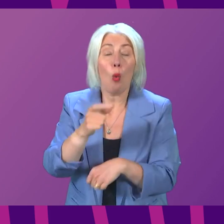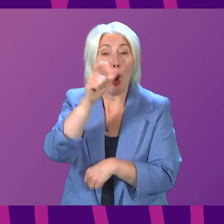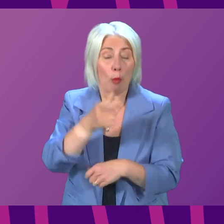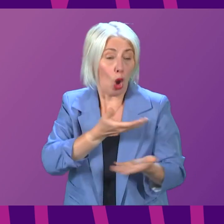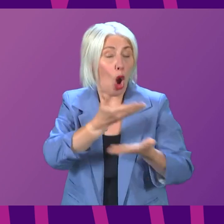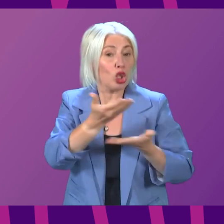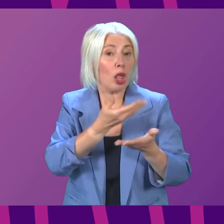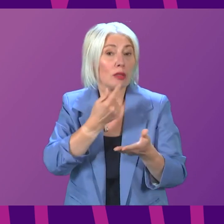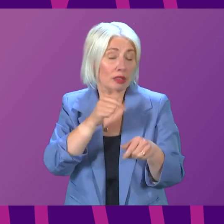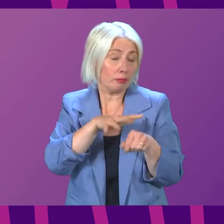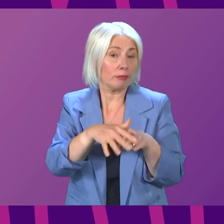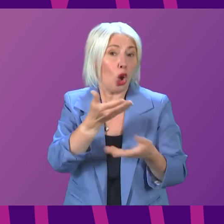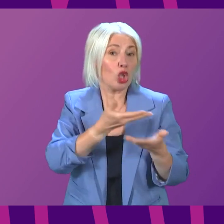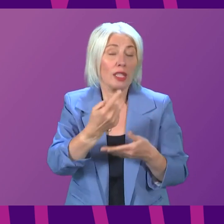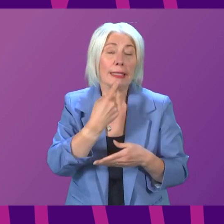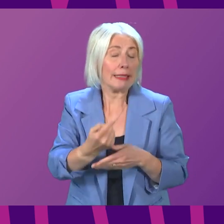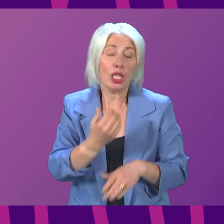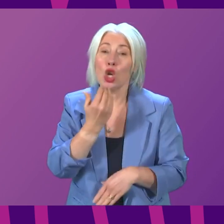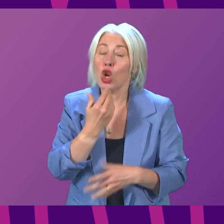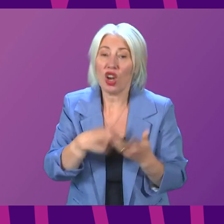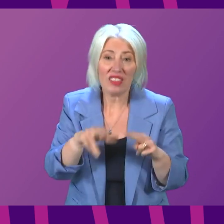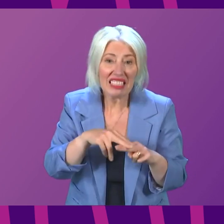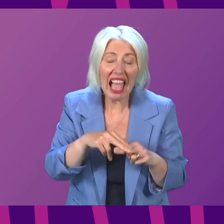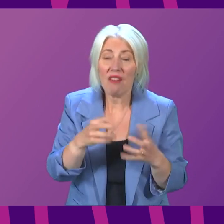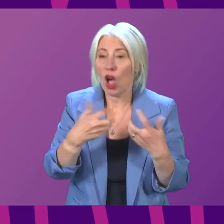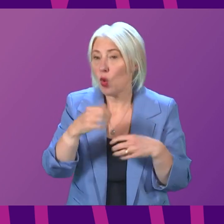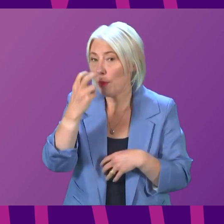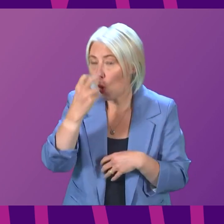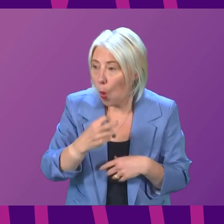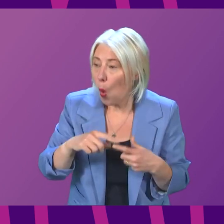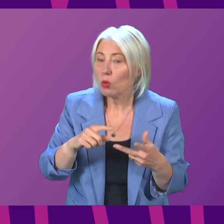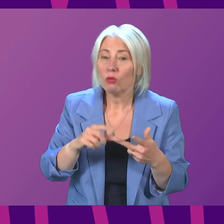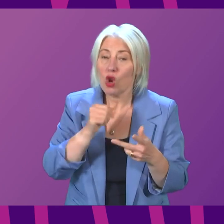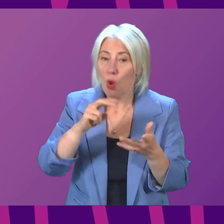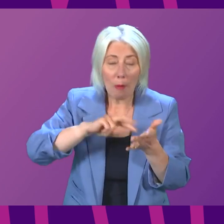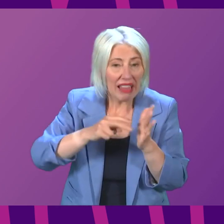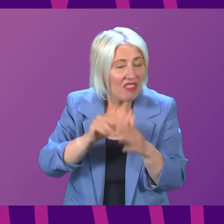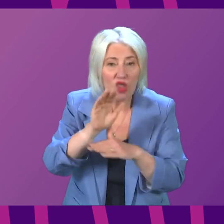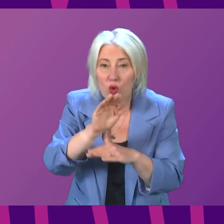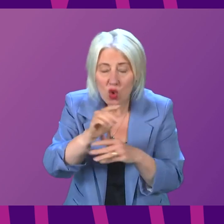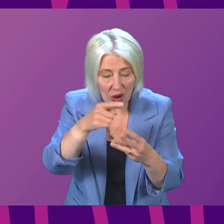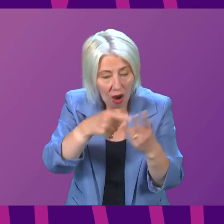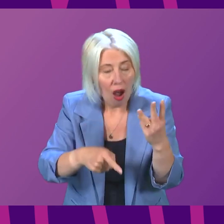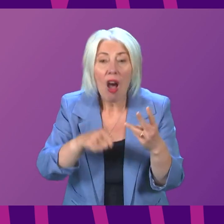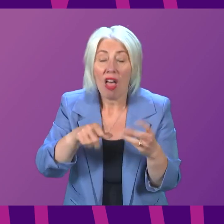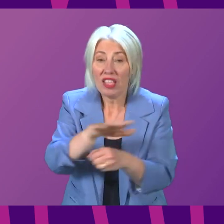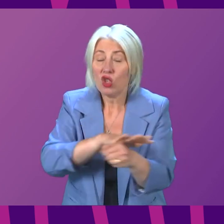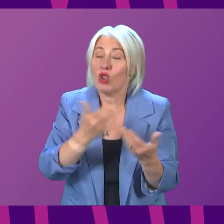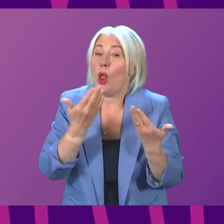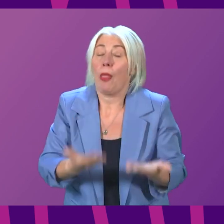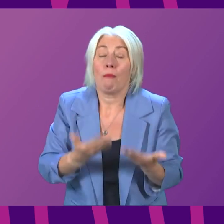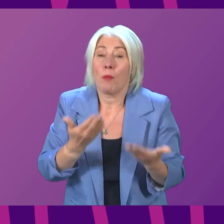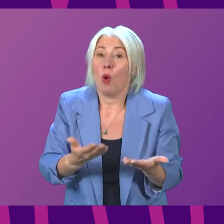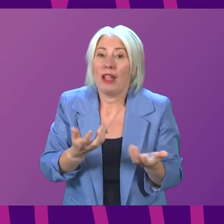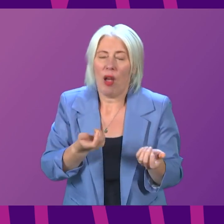had to say to me. Due to the lack of staff, run-down equipment, failure to plan for the future, this current situation of